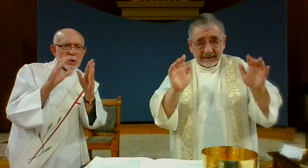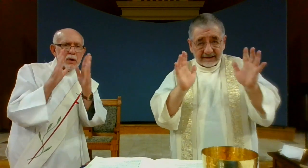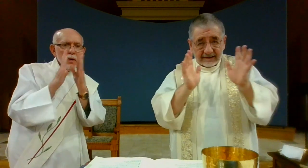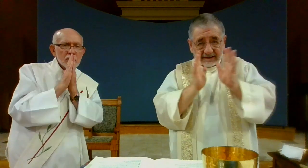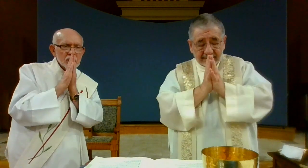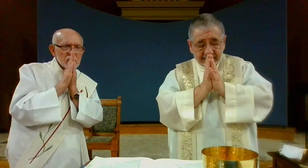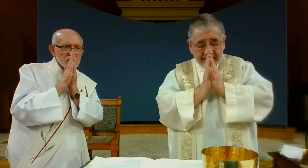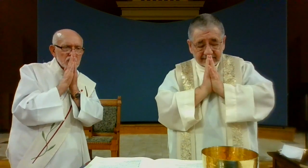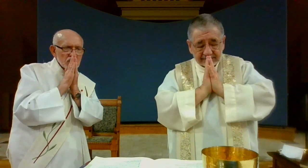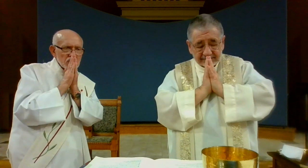Amen.